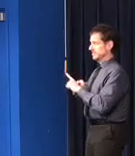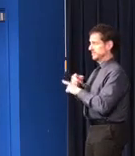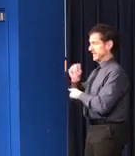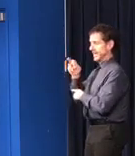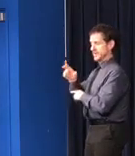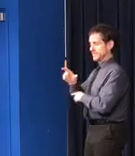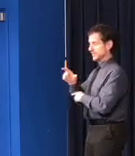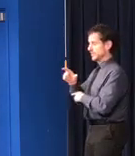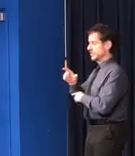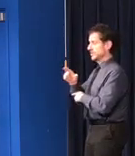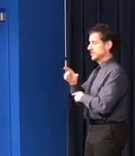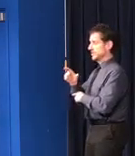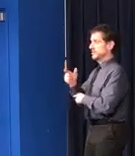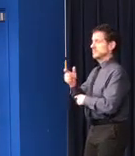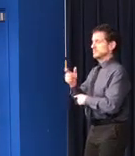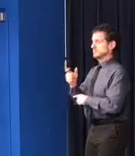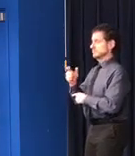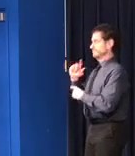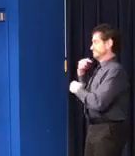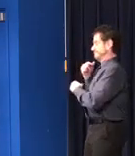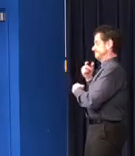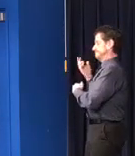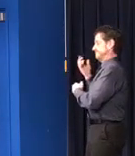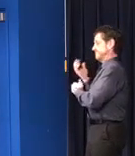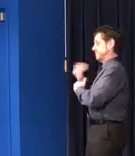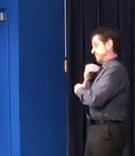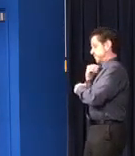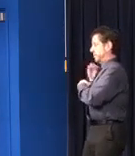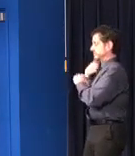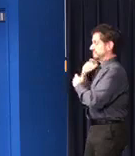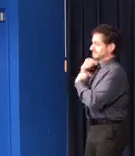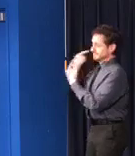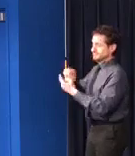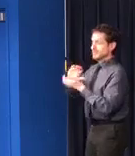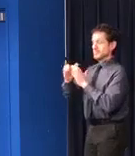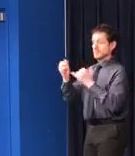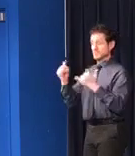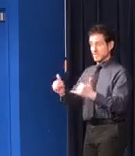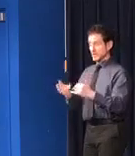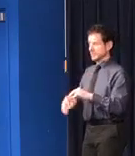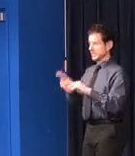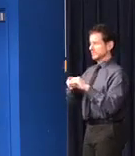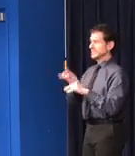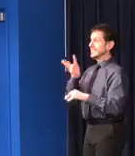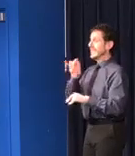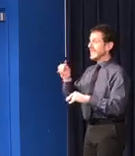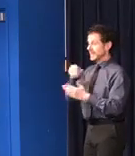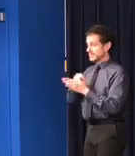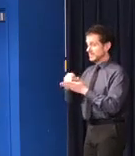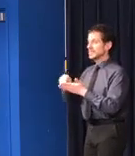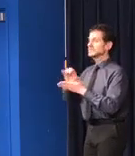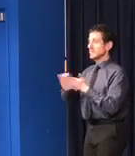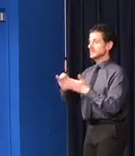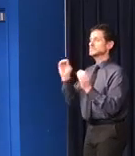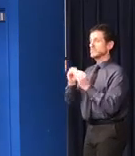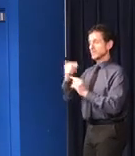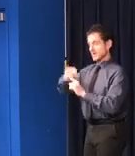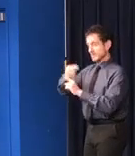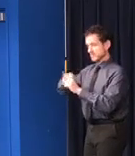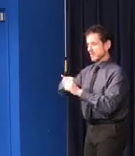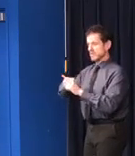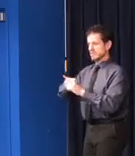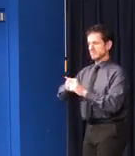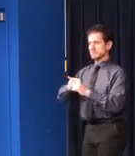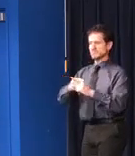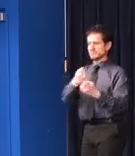of April, will increase by almost $80 million over March. That's $80 million more a month, rolling up to